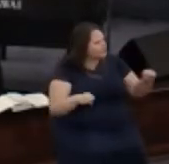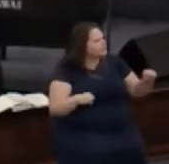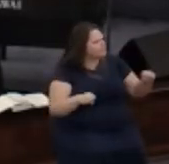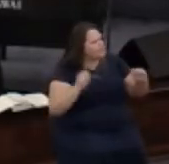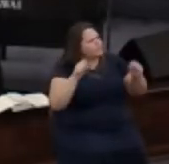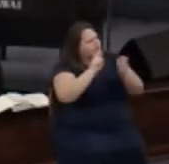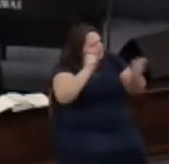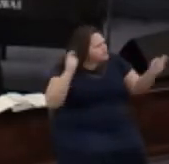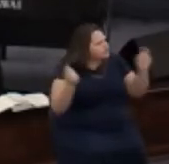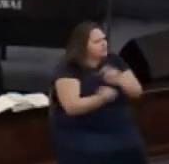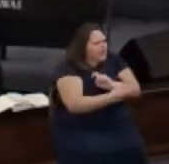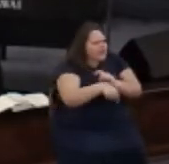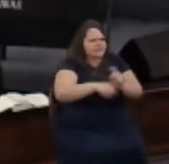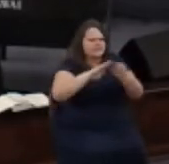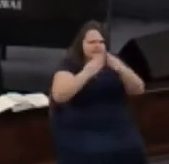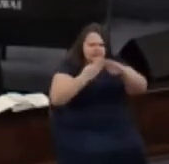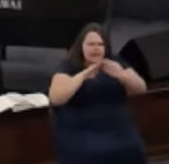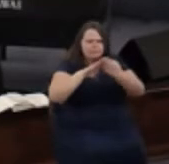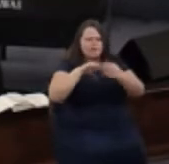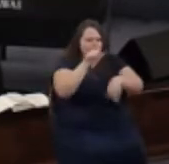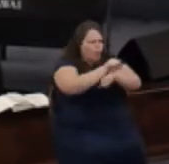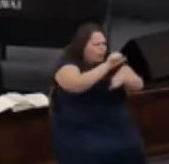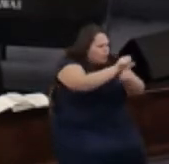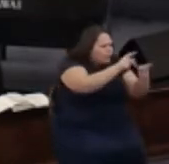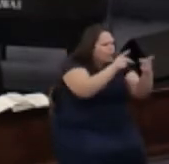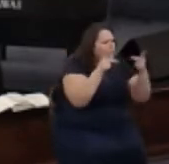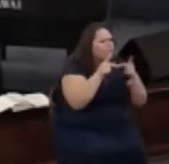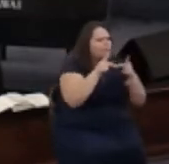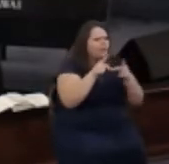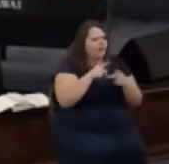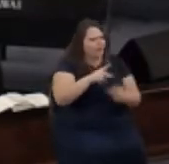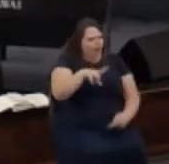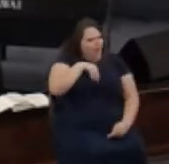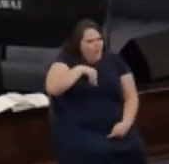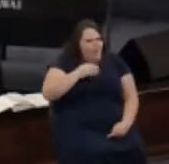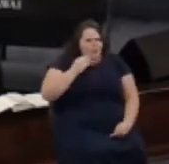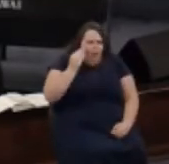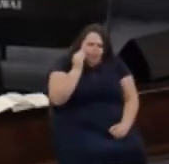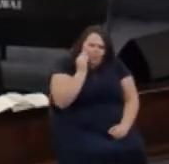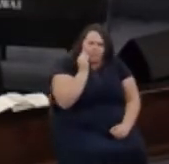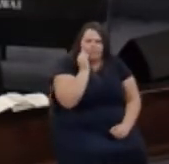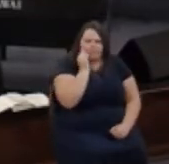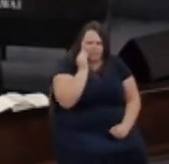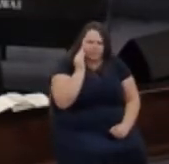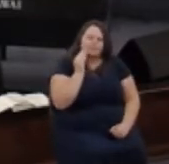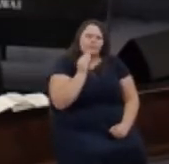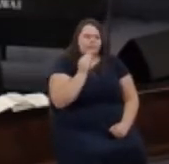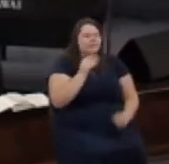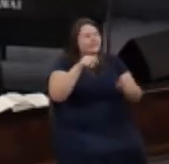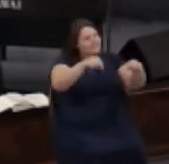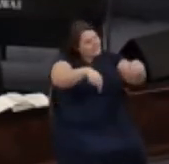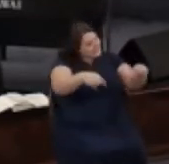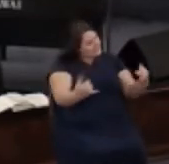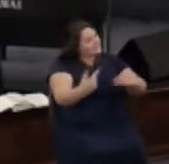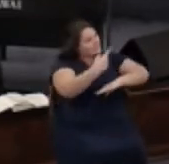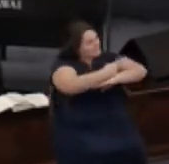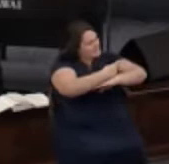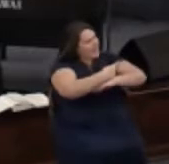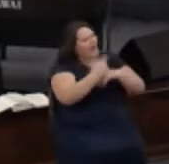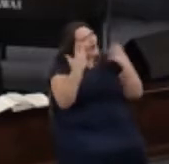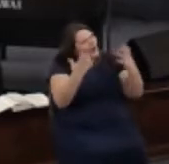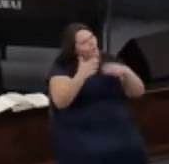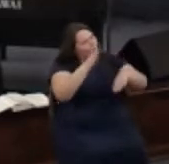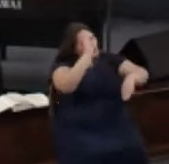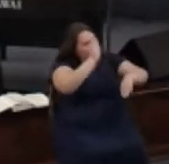our neighborhoods our workplaces our own homes so today I want to